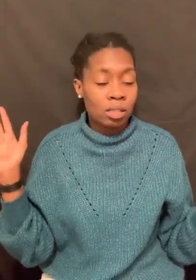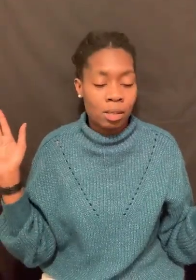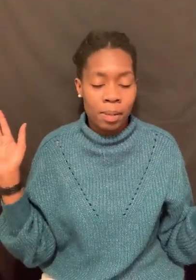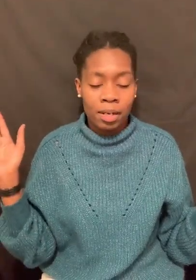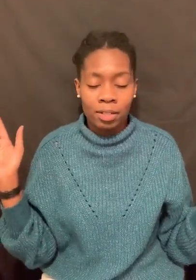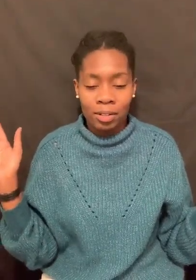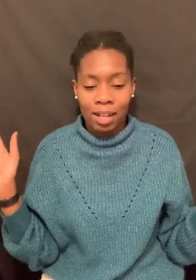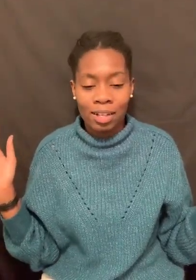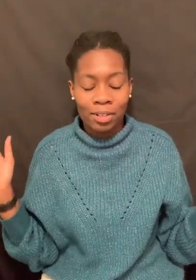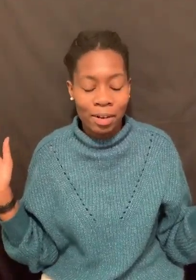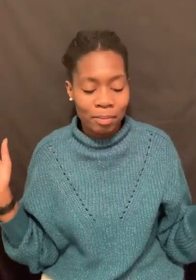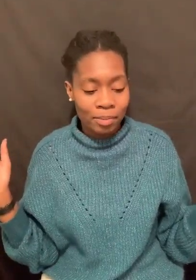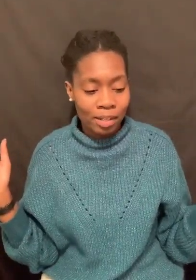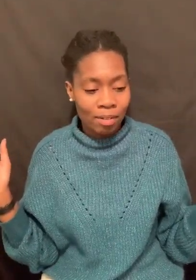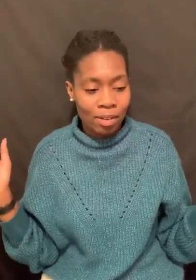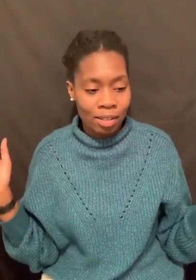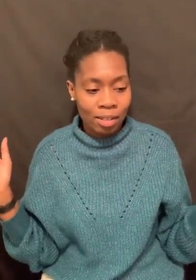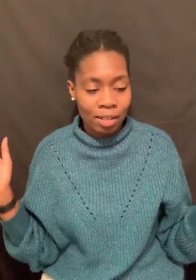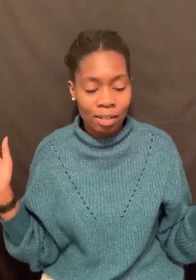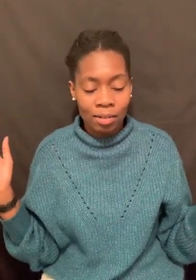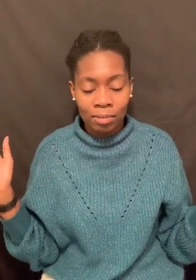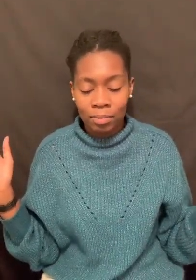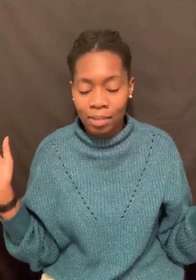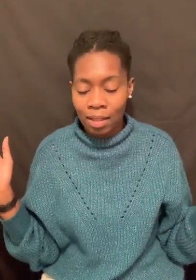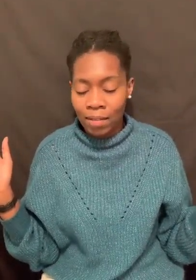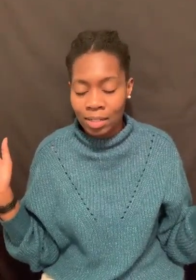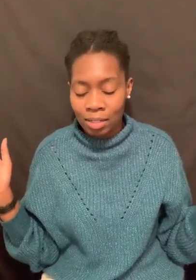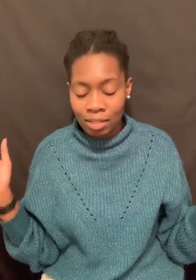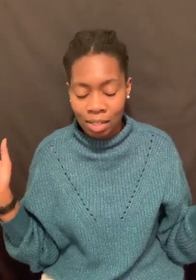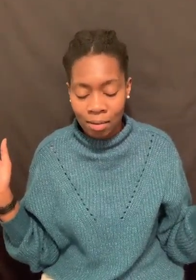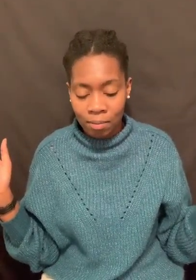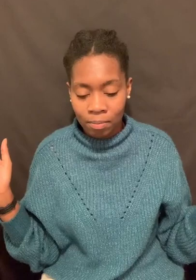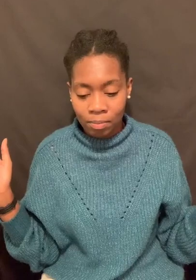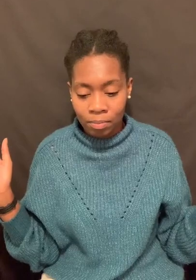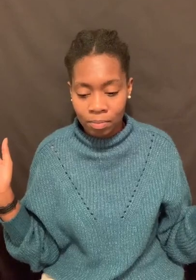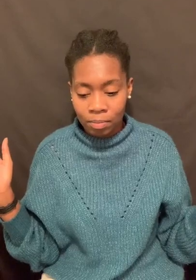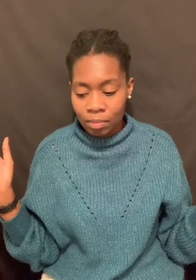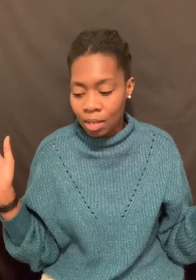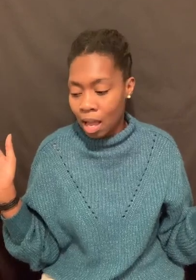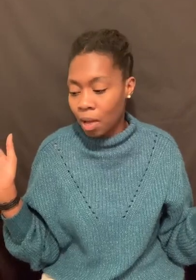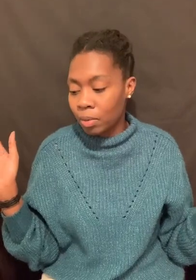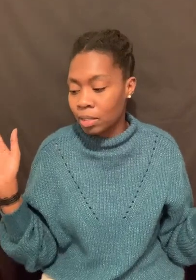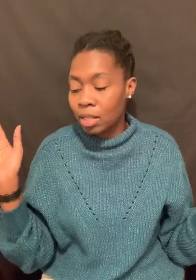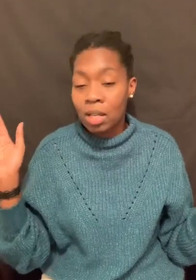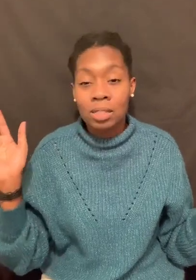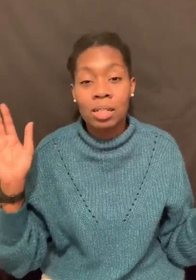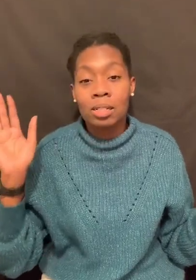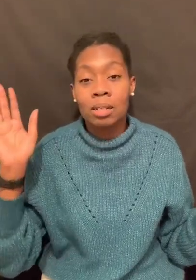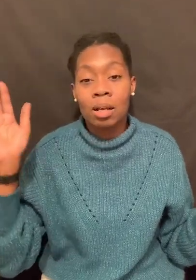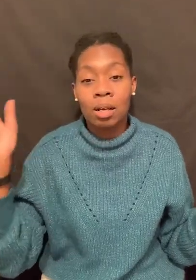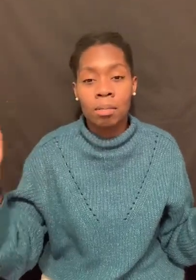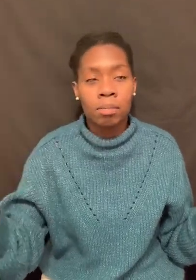I said Benny Hinn, ice cream. I forgot the, uh, Evangelist name. I was since, um,